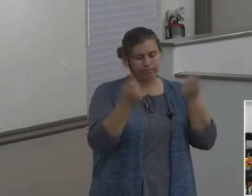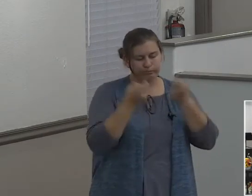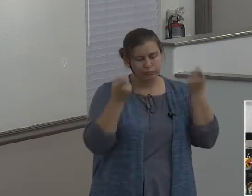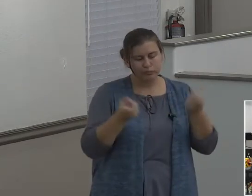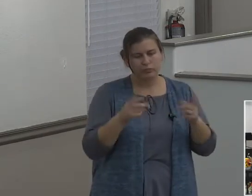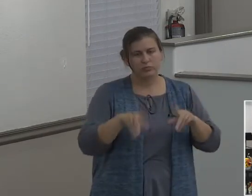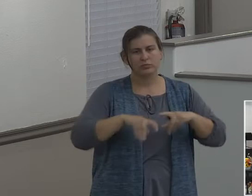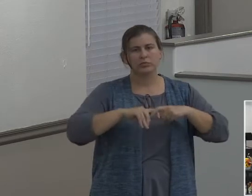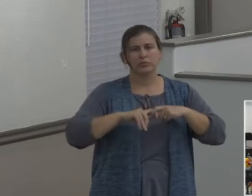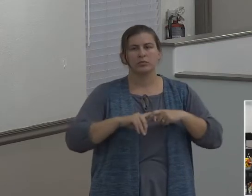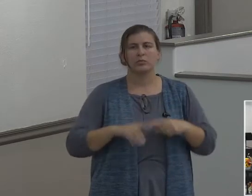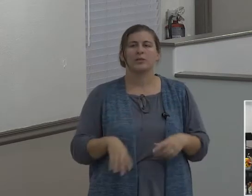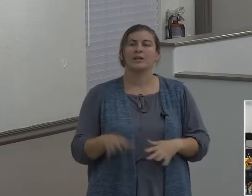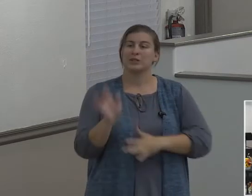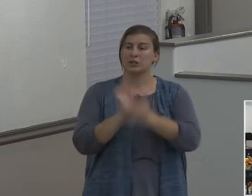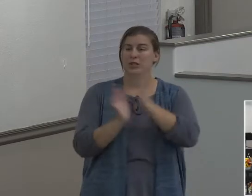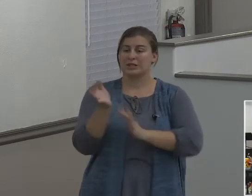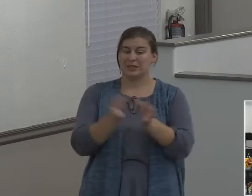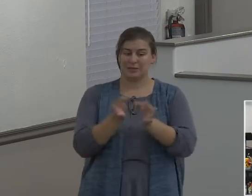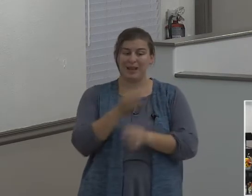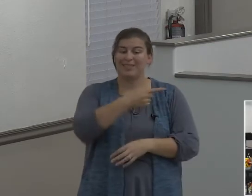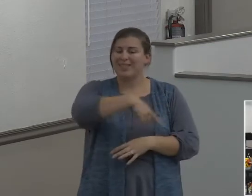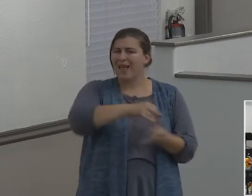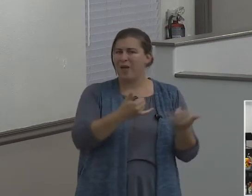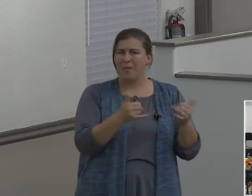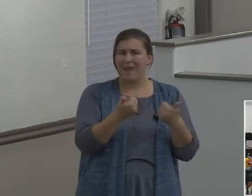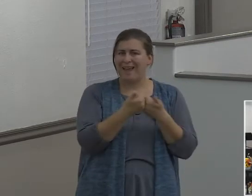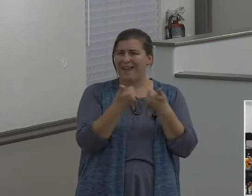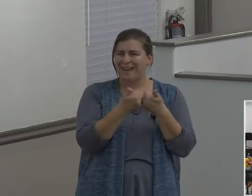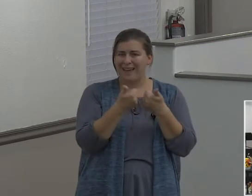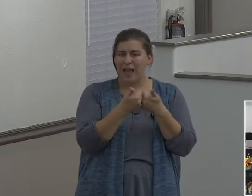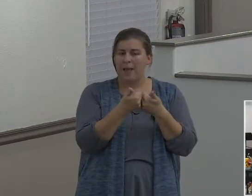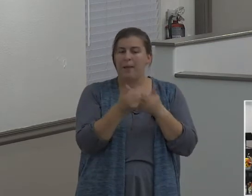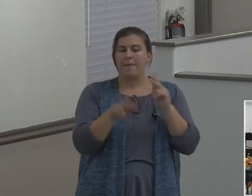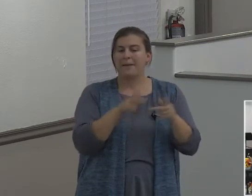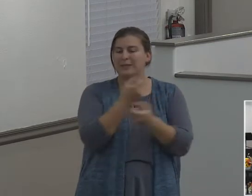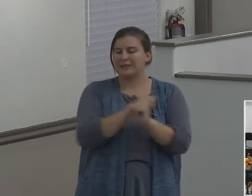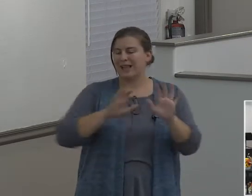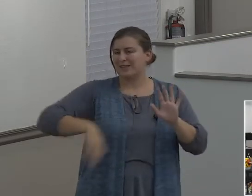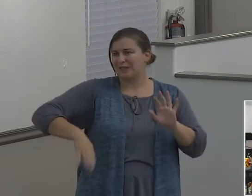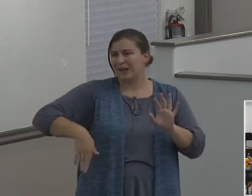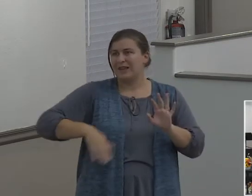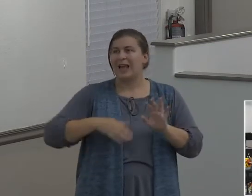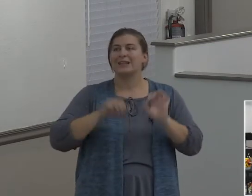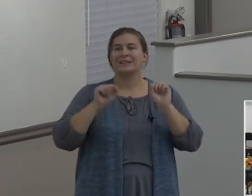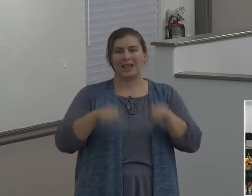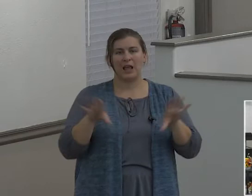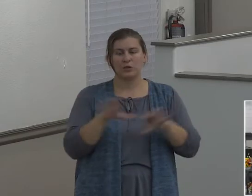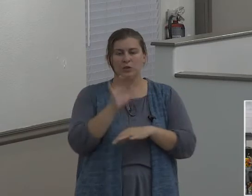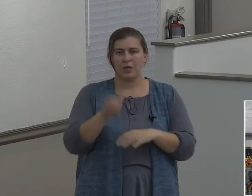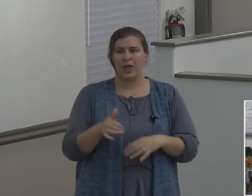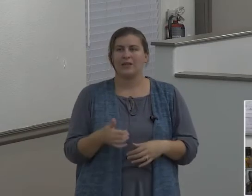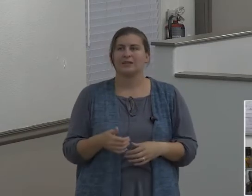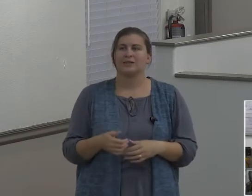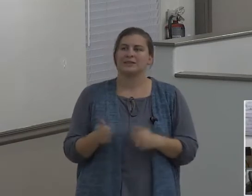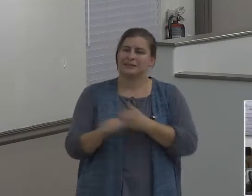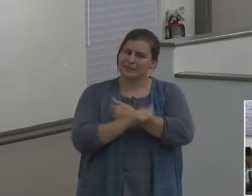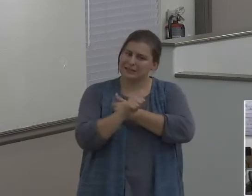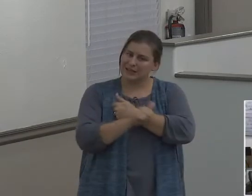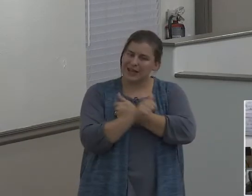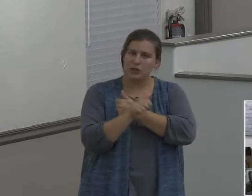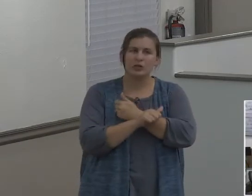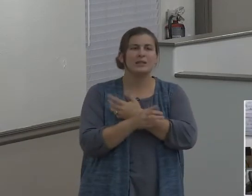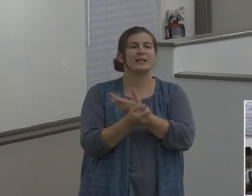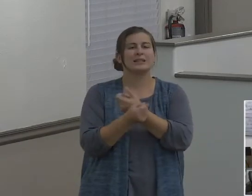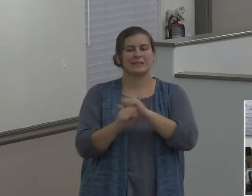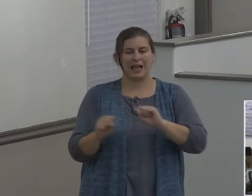You know, lost people can do that. a dangerous thing. But saved people, saved people can play that same